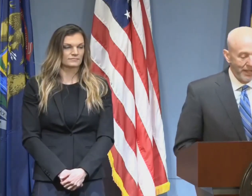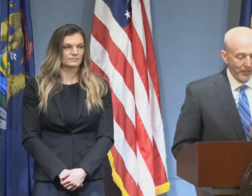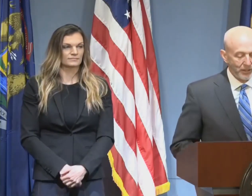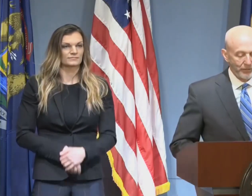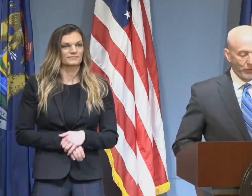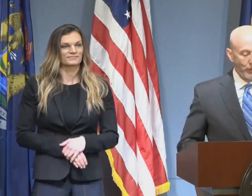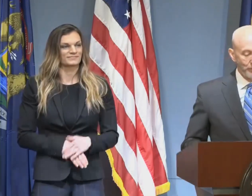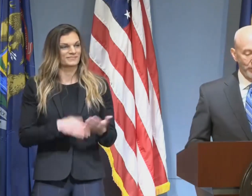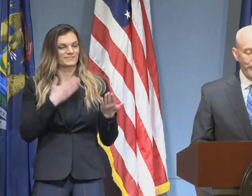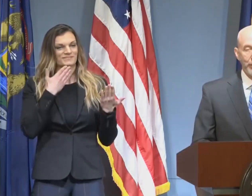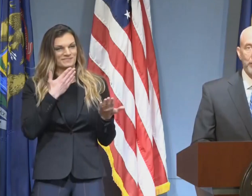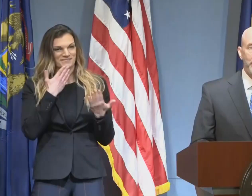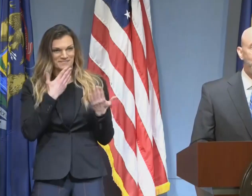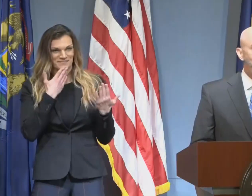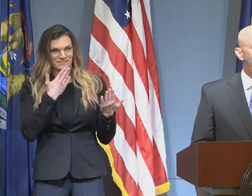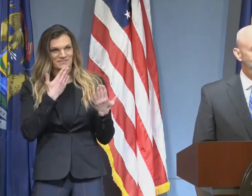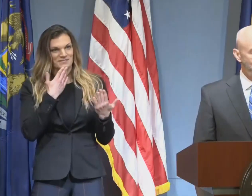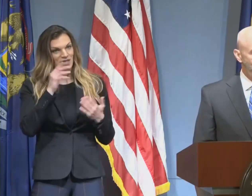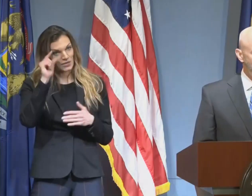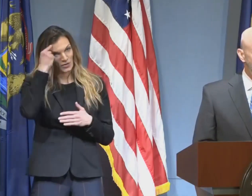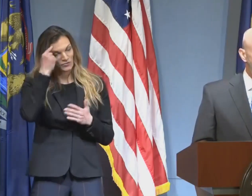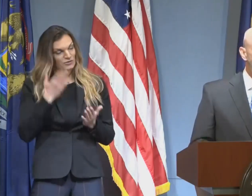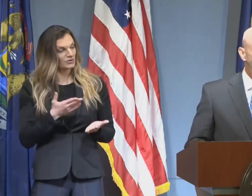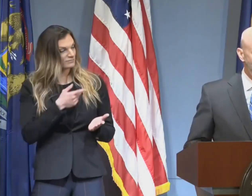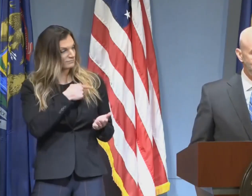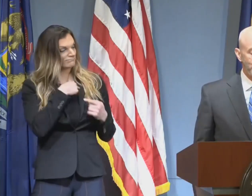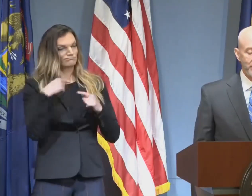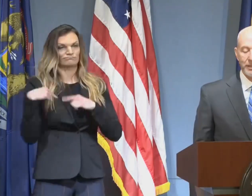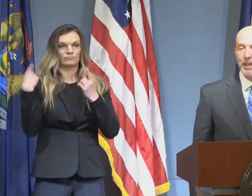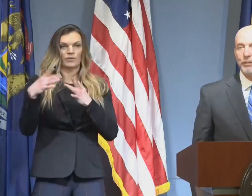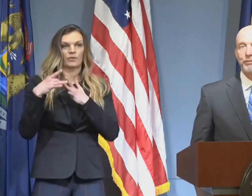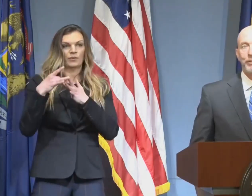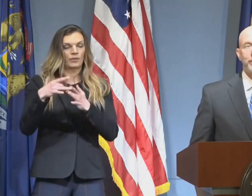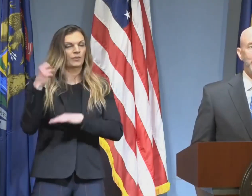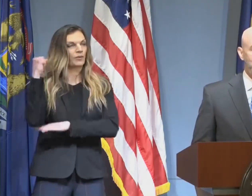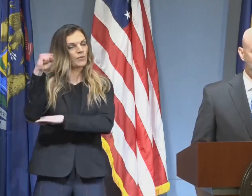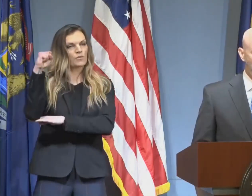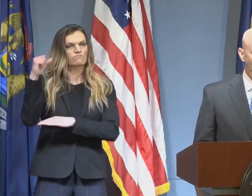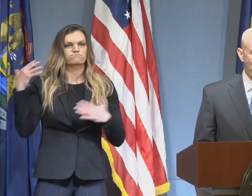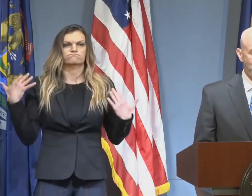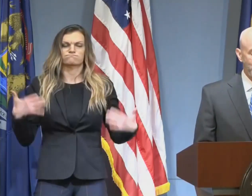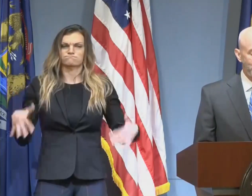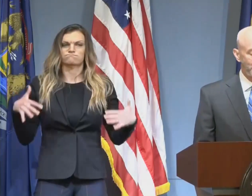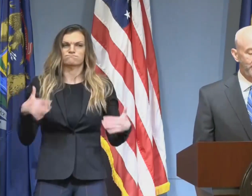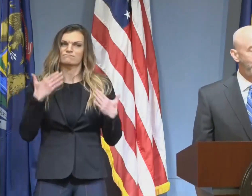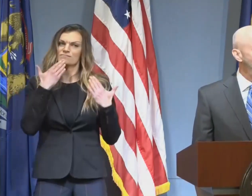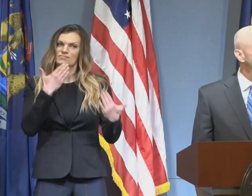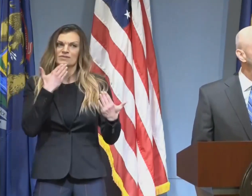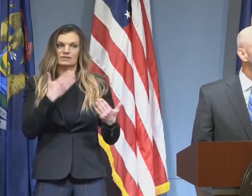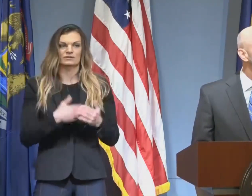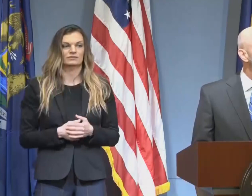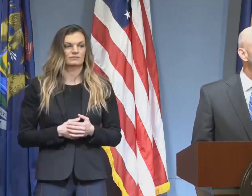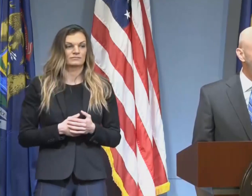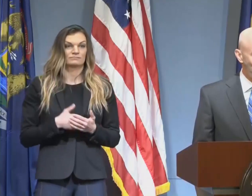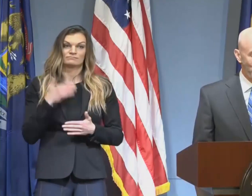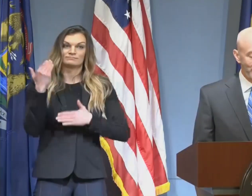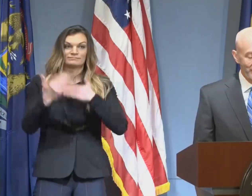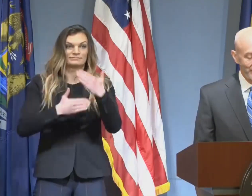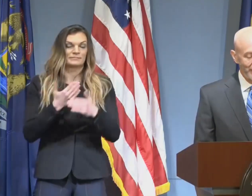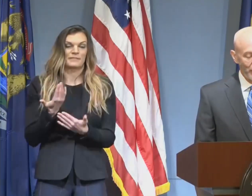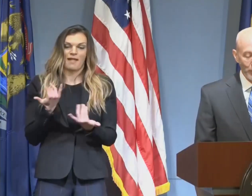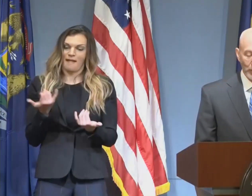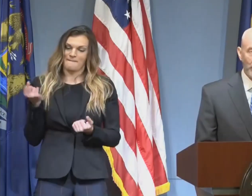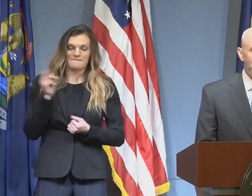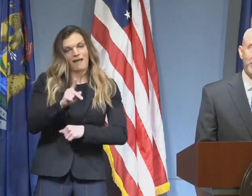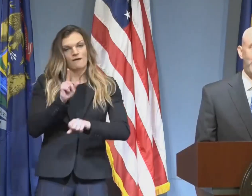Thank you, Governor Whitmer, for your leadership during this crisis. And thank you for advancing the process of getting Michigan back to work.